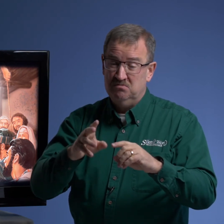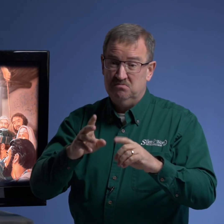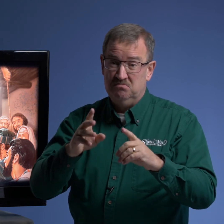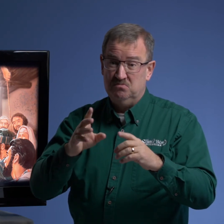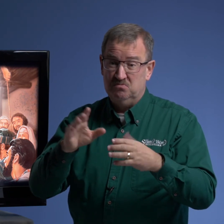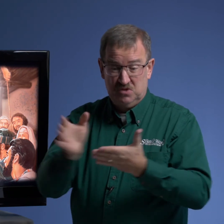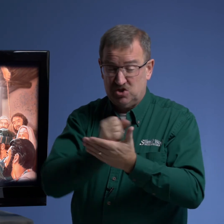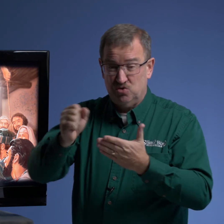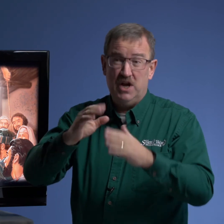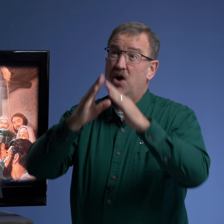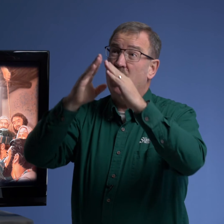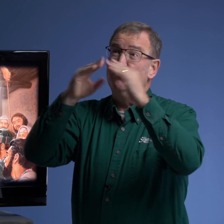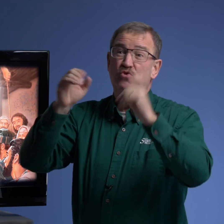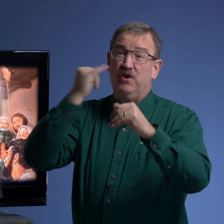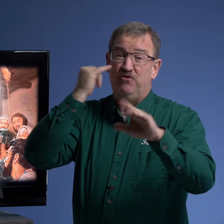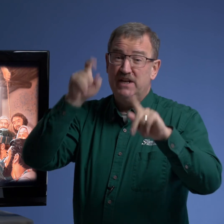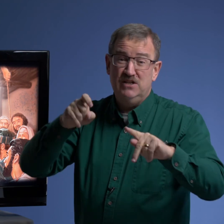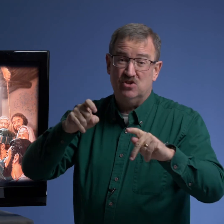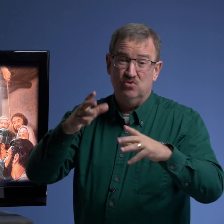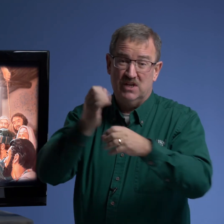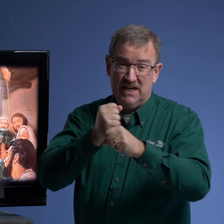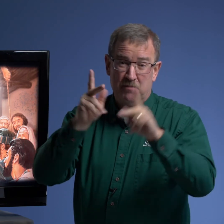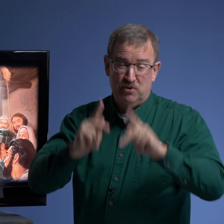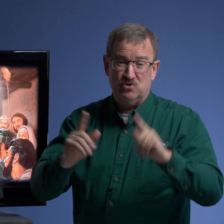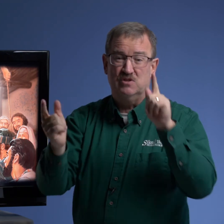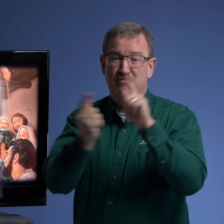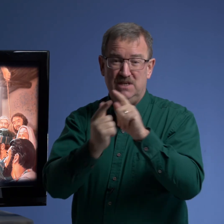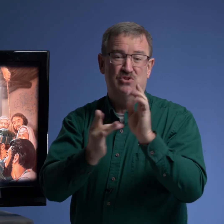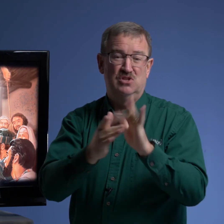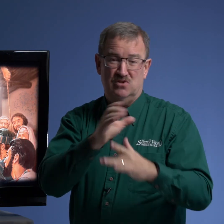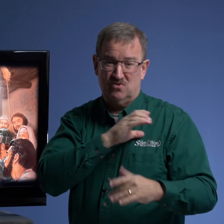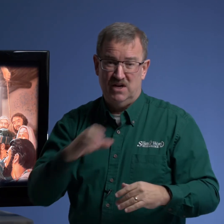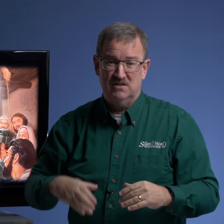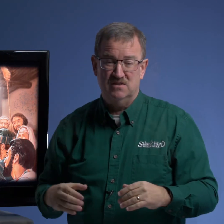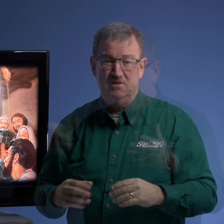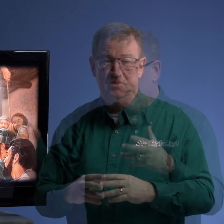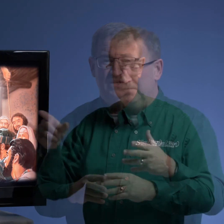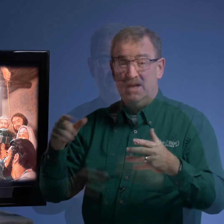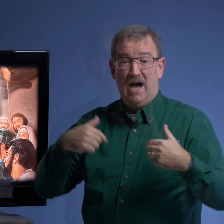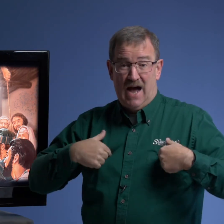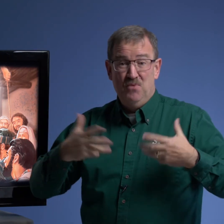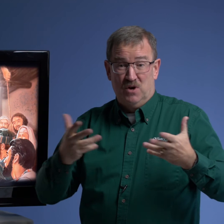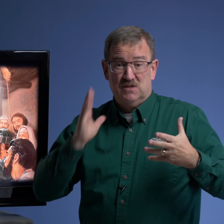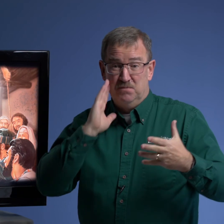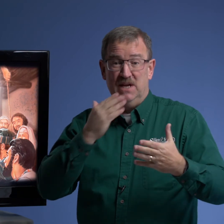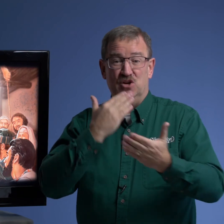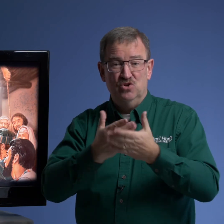will destroy a roof if he needs to to get a person to meet jesus christ i want them i want to be a good